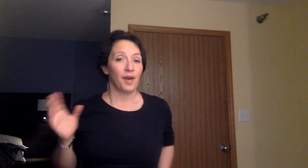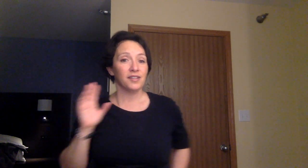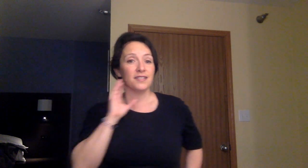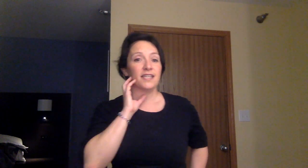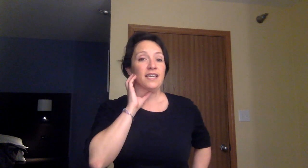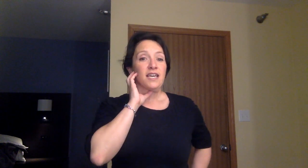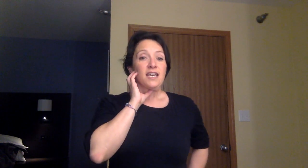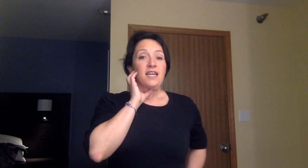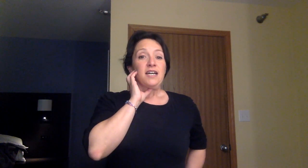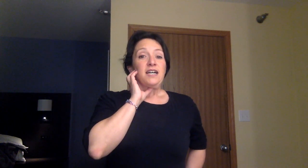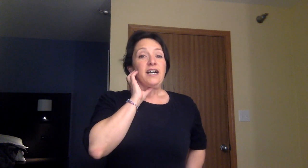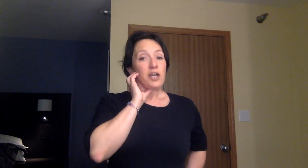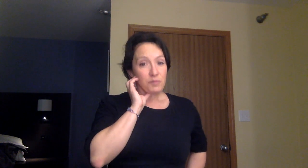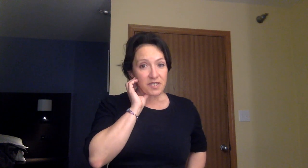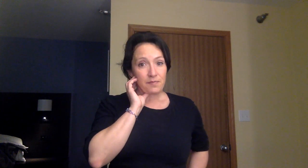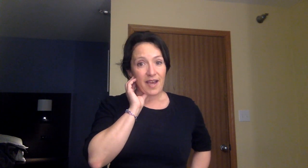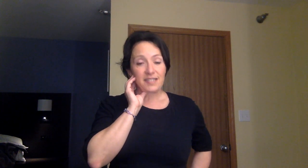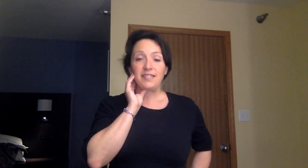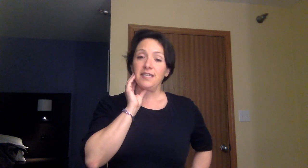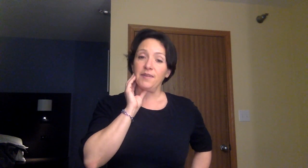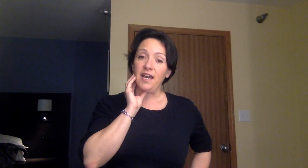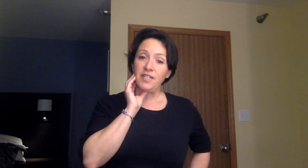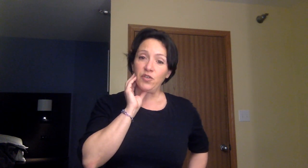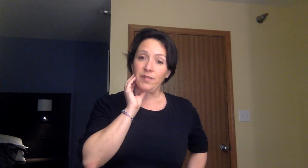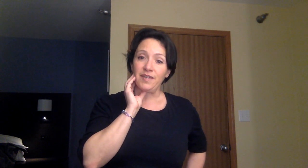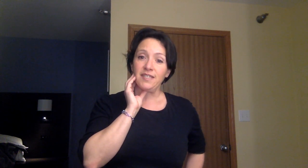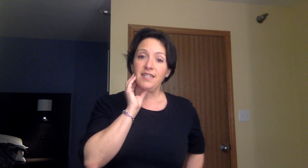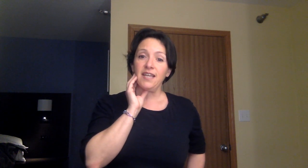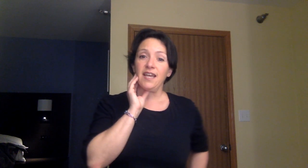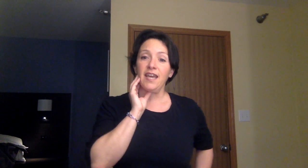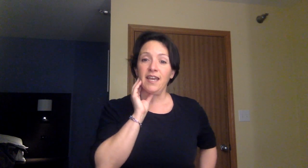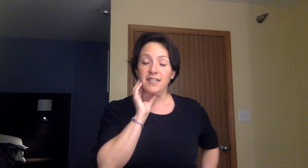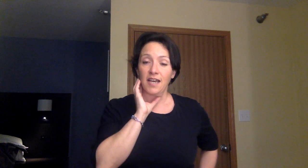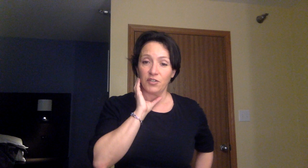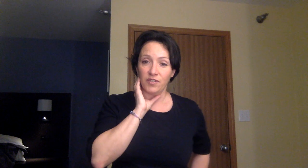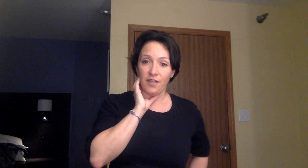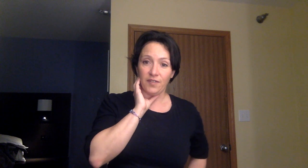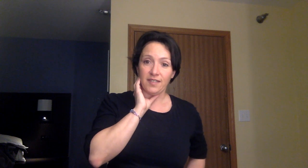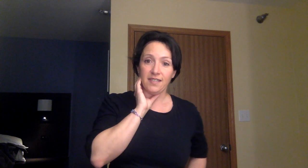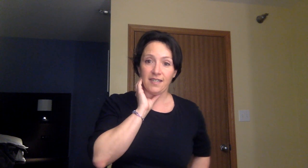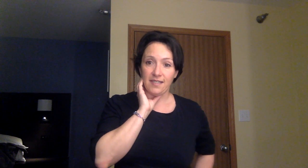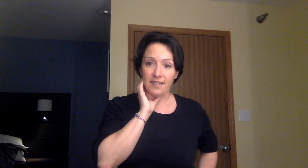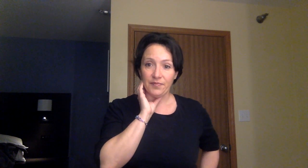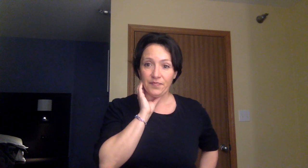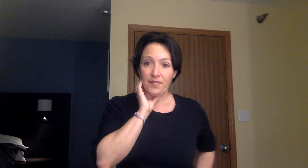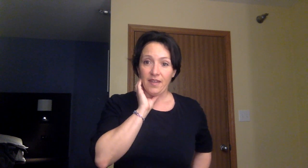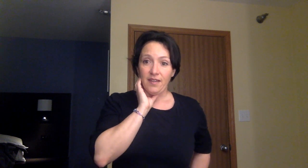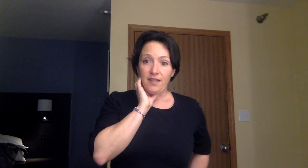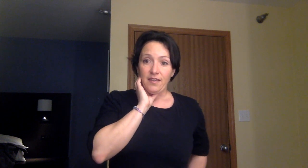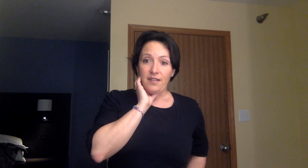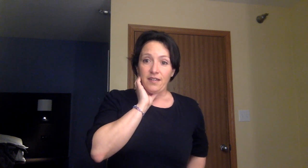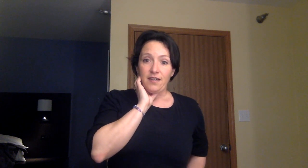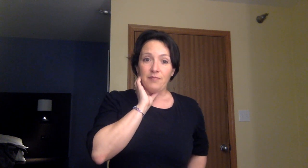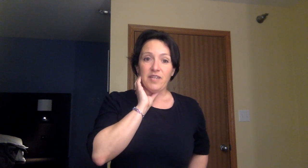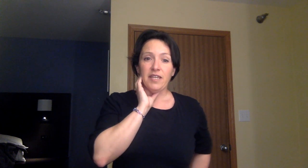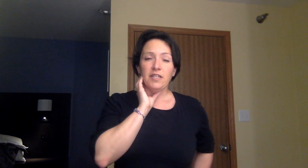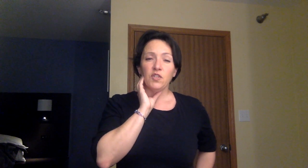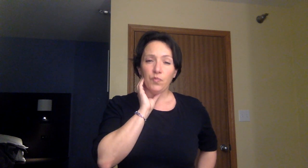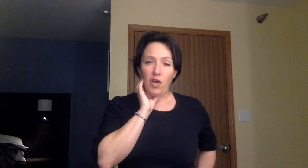policy. I hope to impact TBI treatment and hydrocephalus testing. I'm taking small